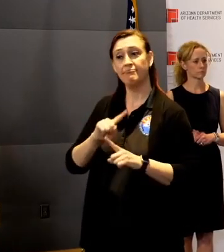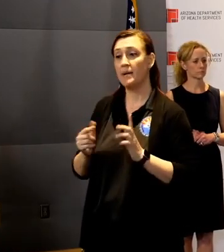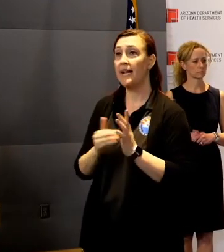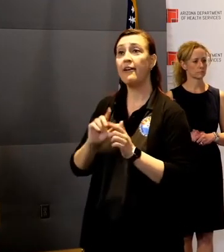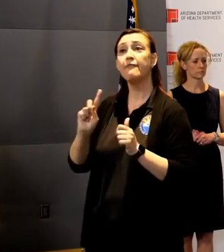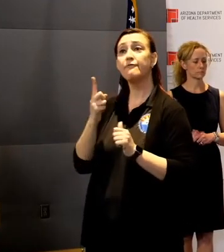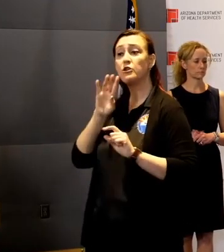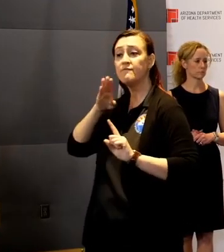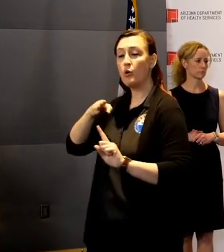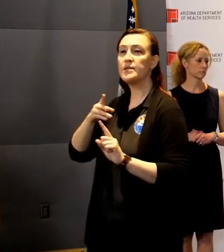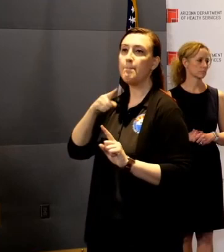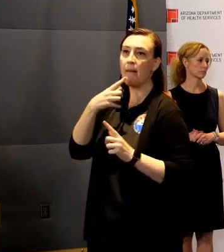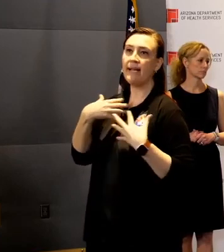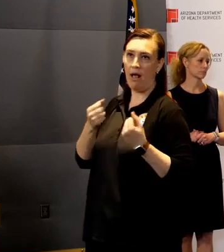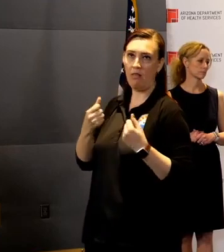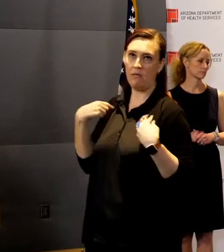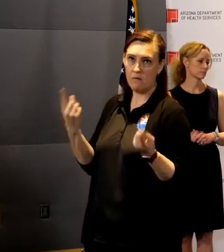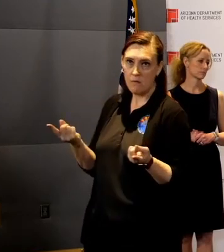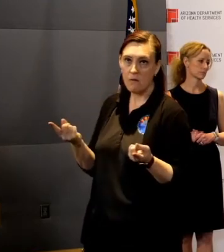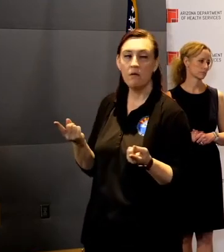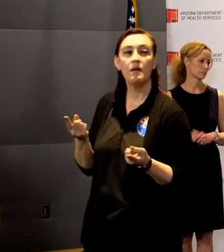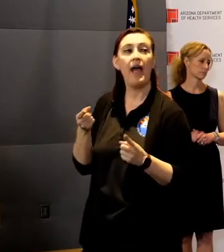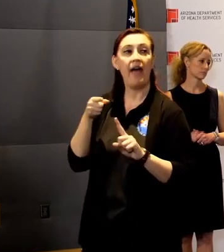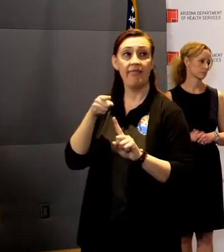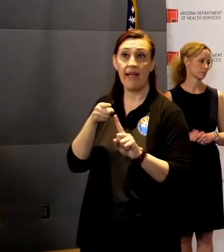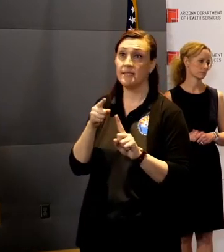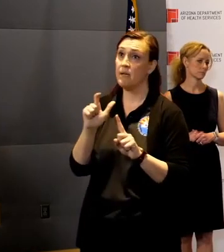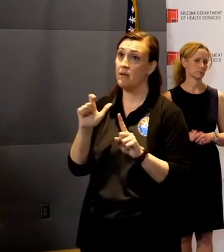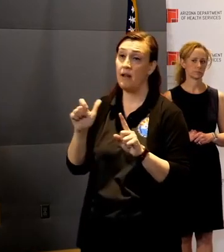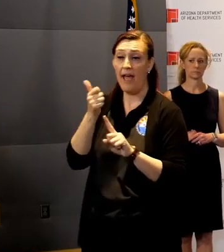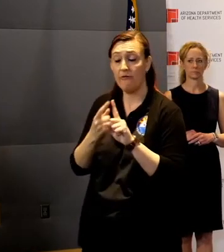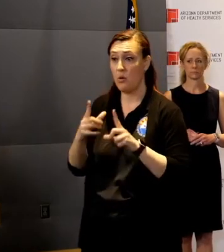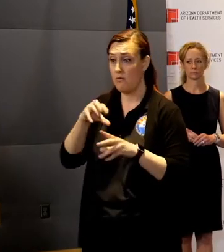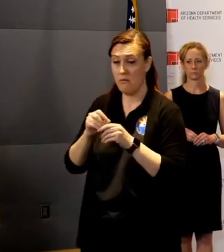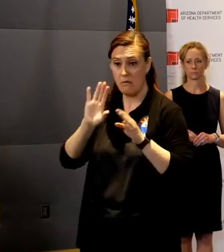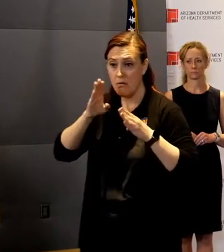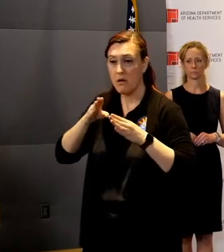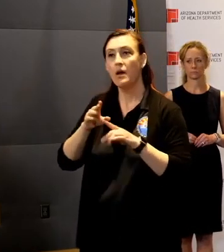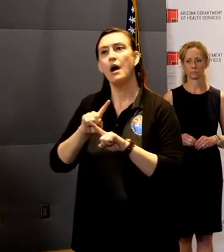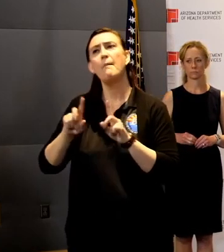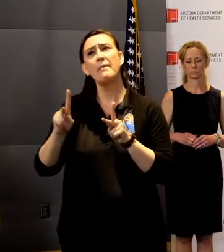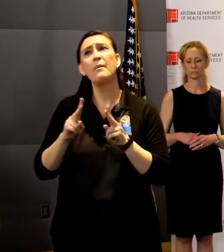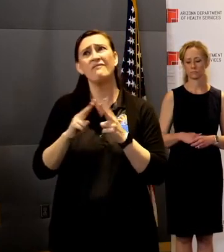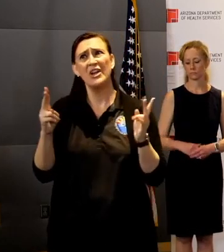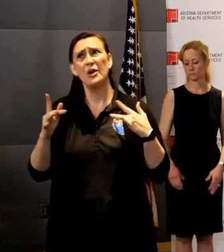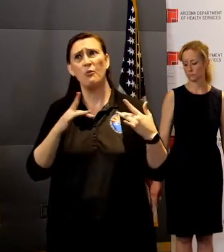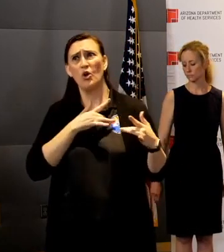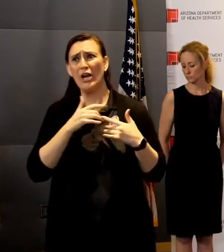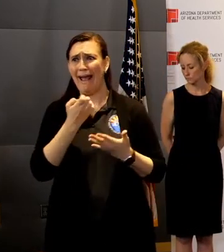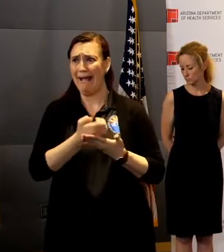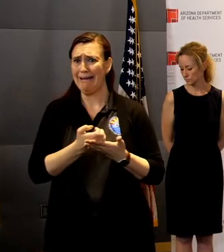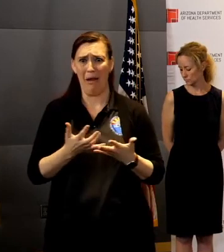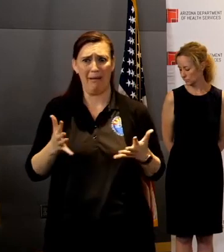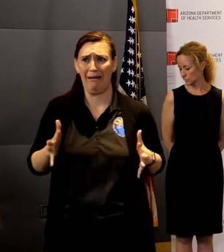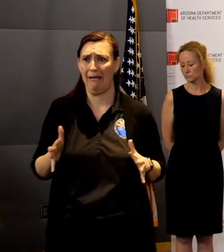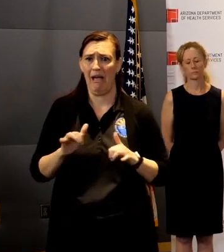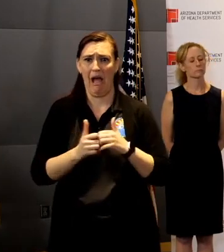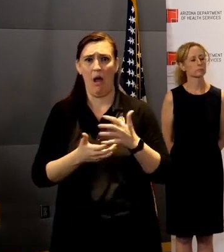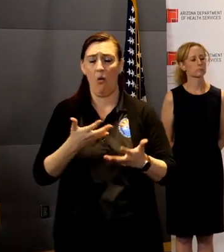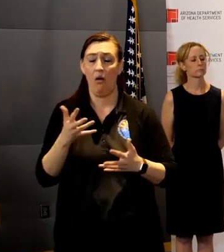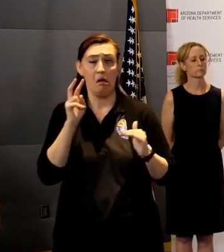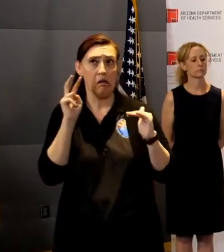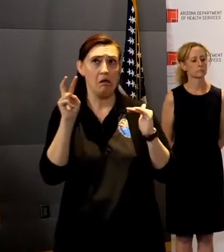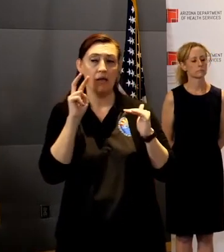focus has been public health to date. And that's been something that have been all hands on deck. People are getting very worried on the economic anxiety right now.